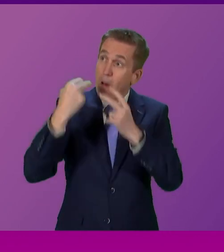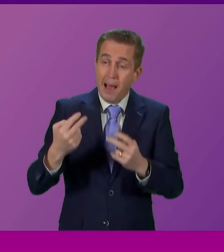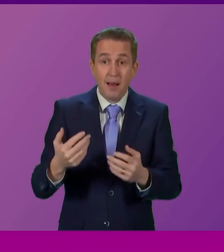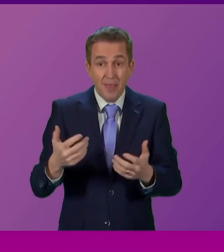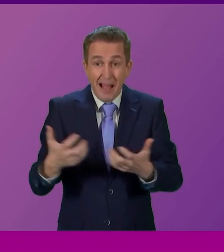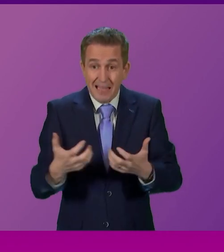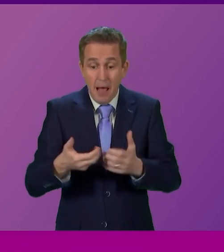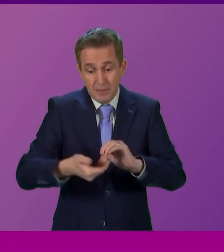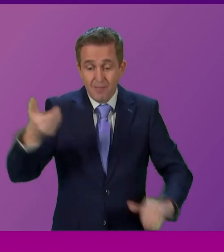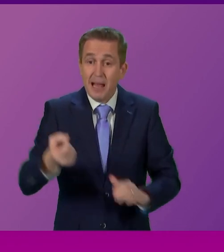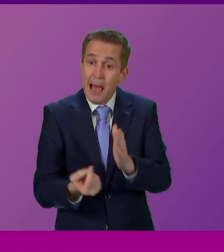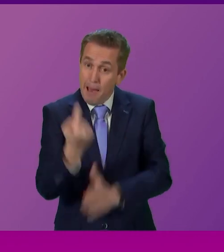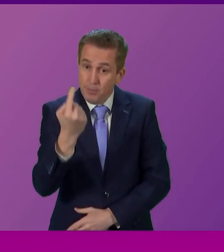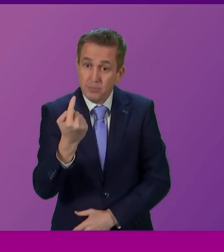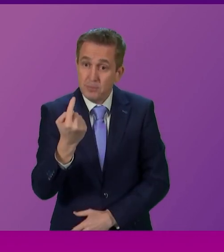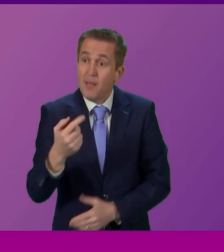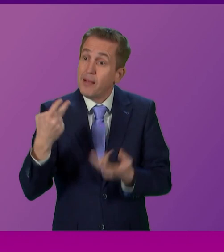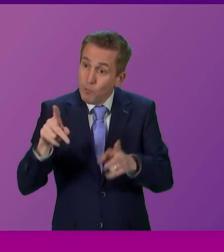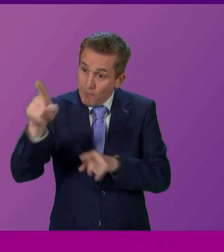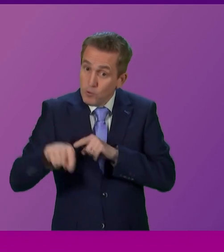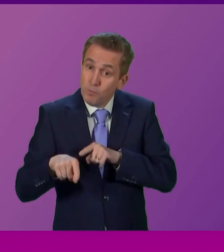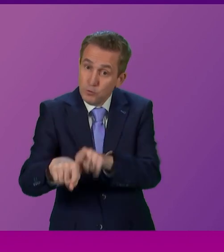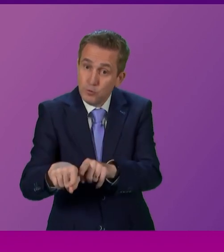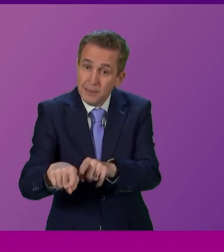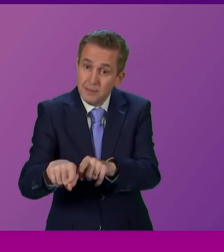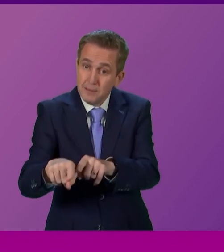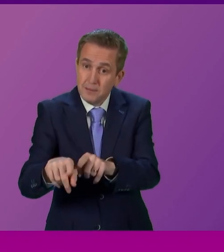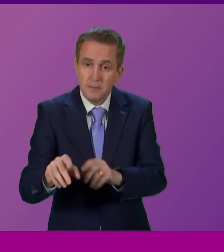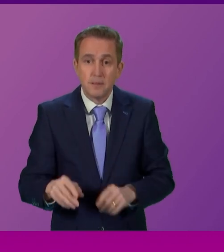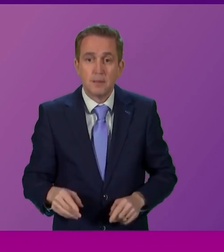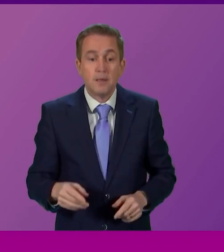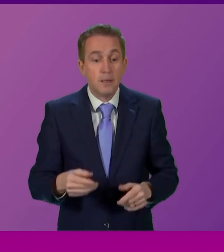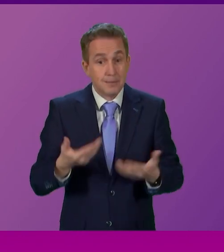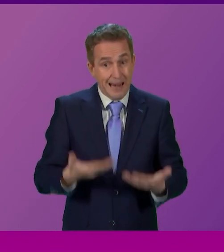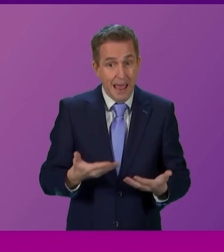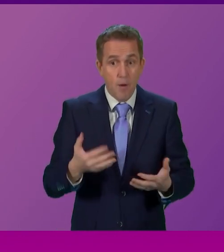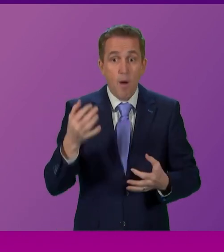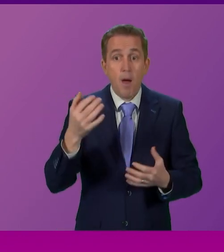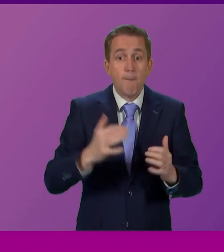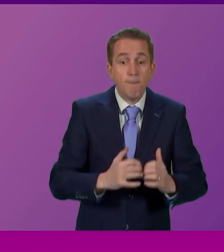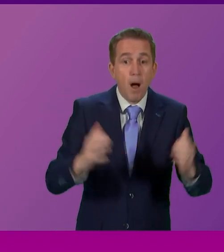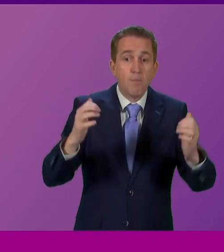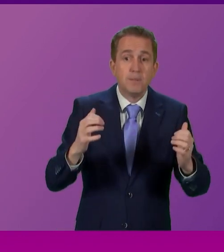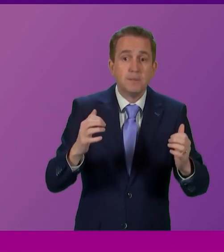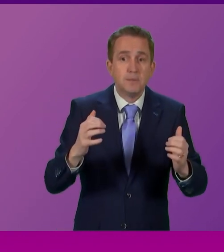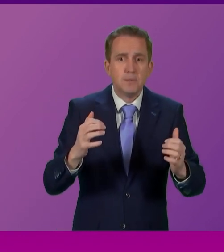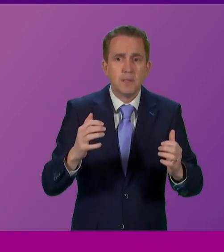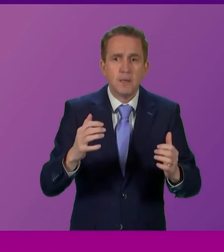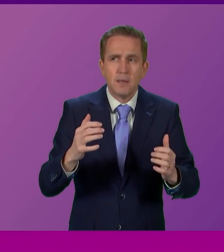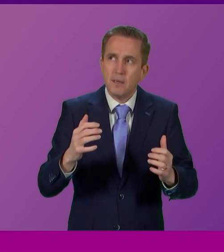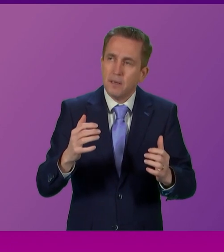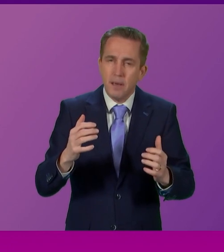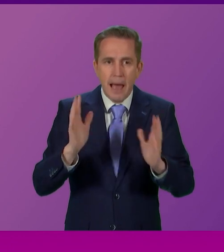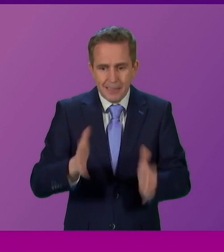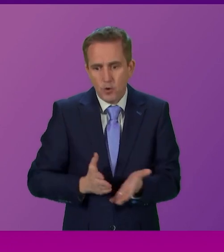way by which you can pursue it. Instead, Parliament is invited to participate in the grand